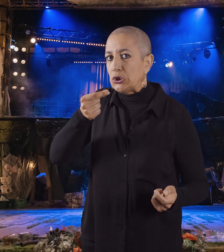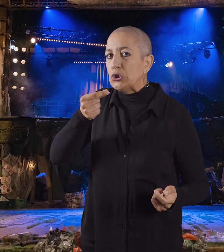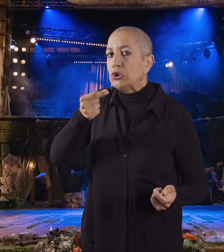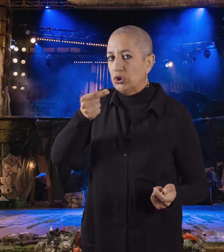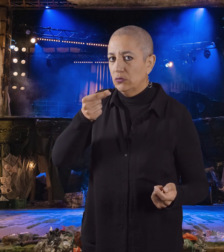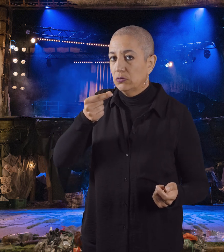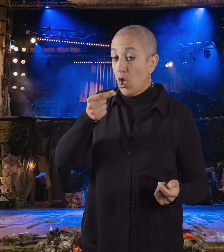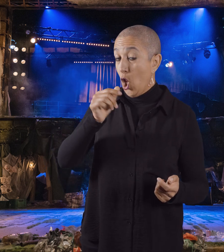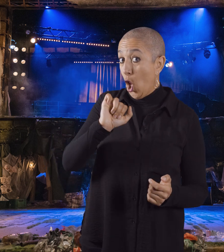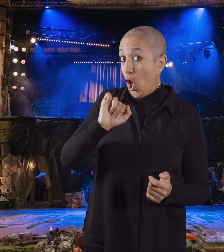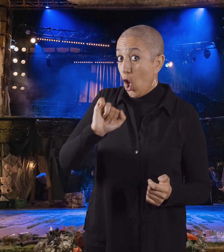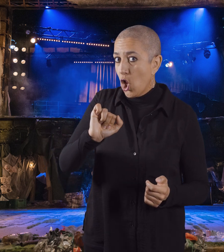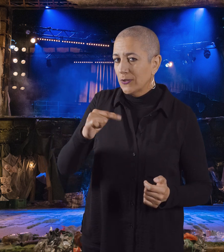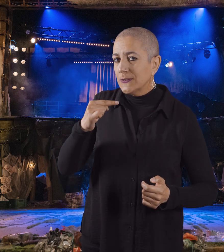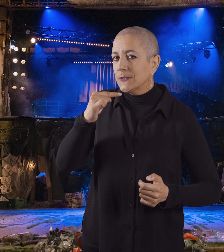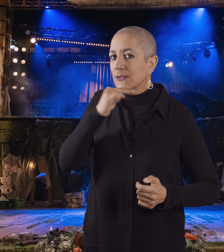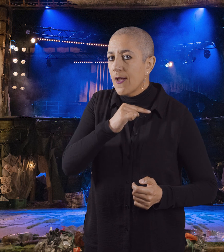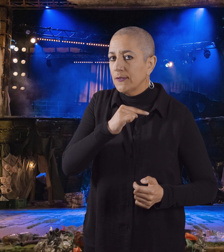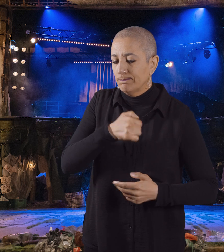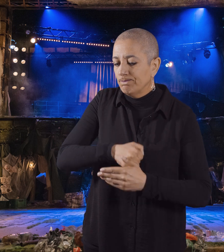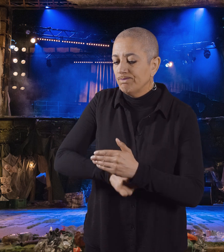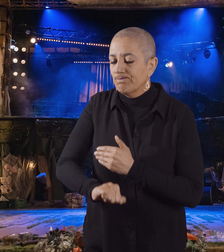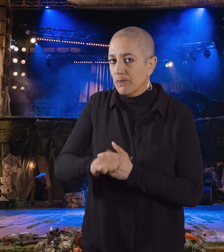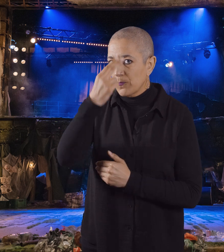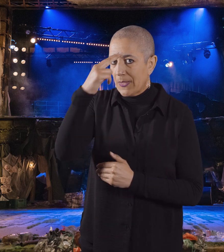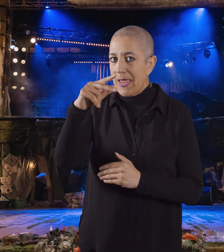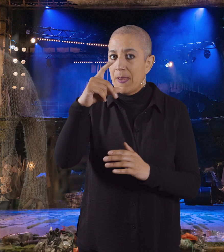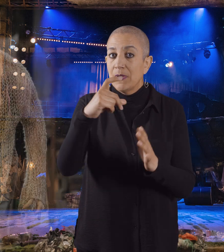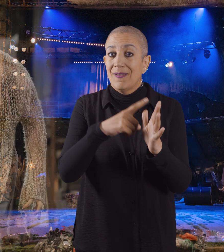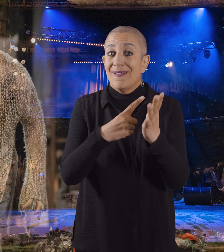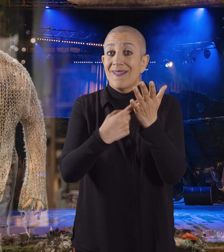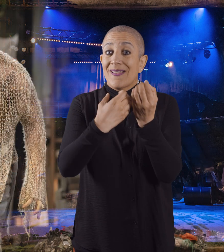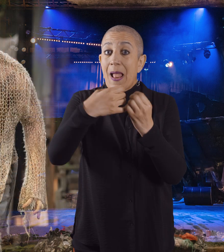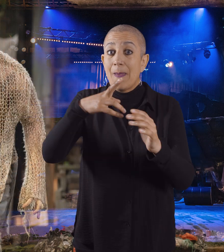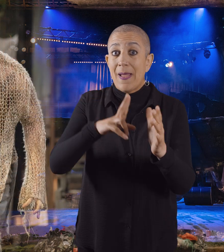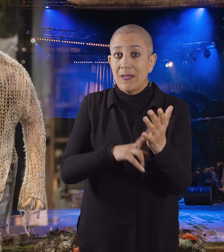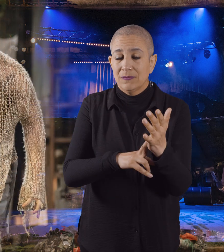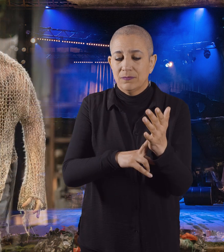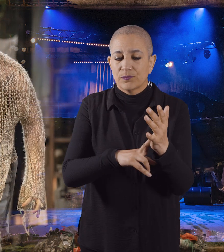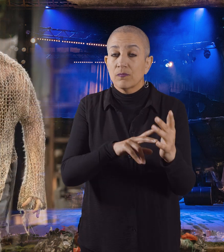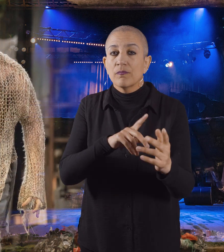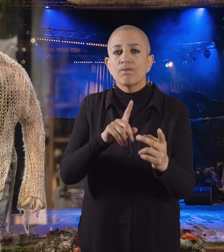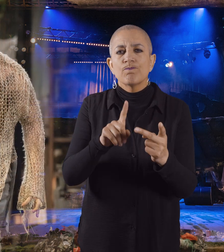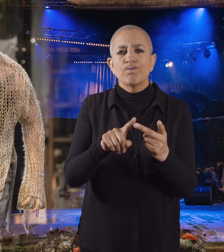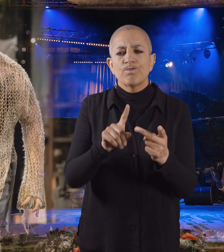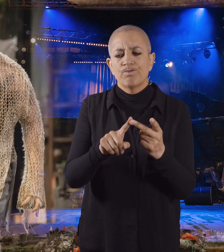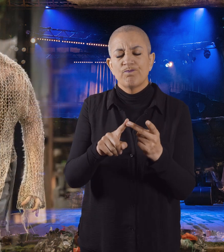The witch had a son called Caliban and a spirit called Ariel, who was trapped inside a tree.